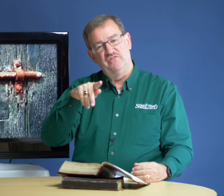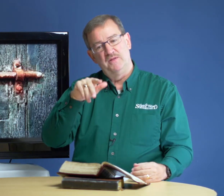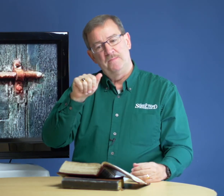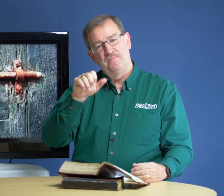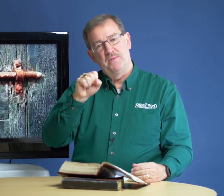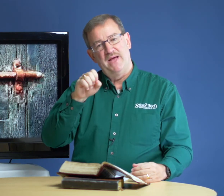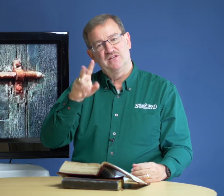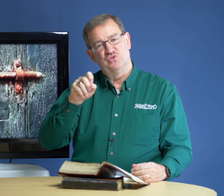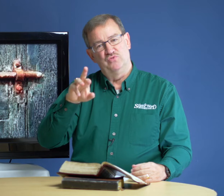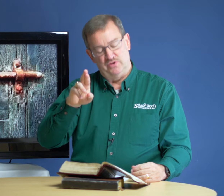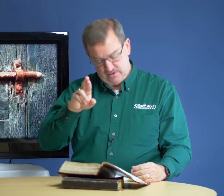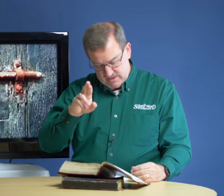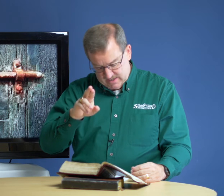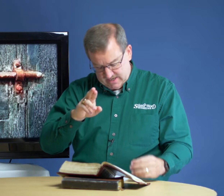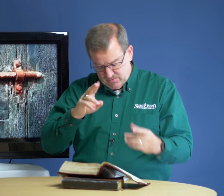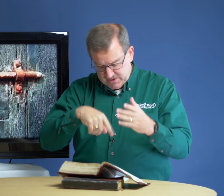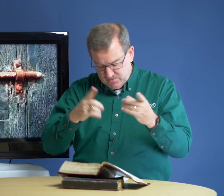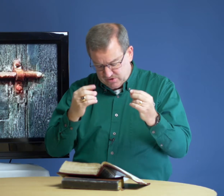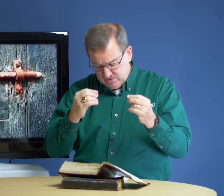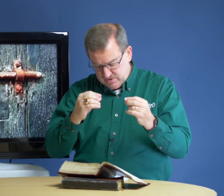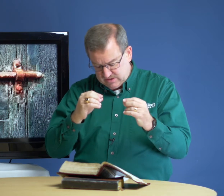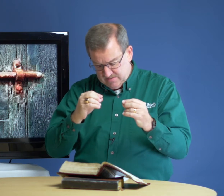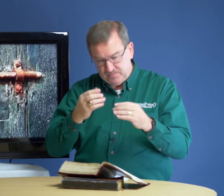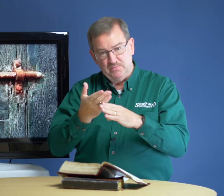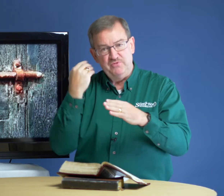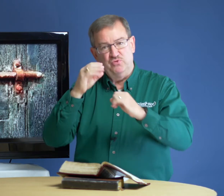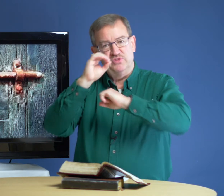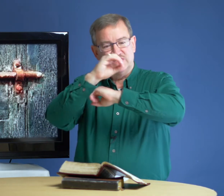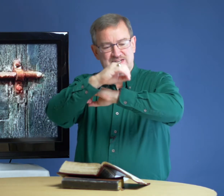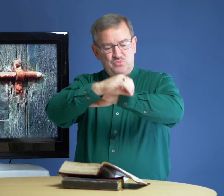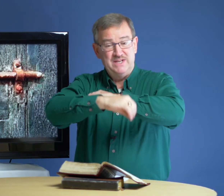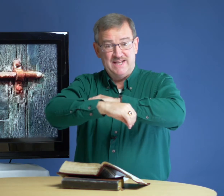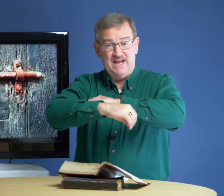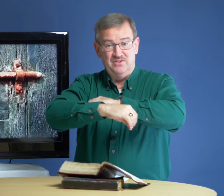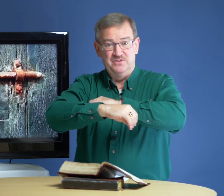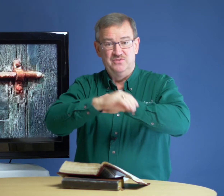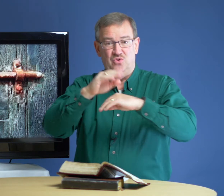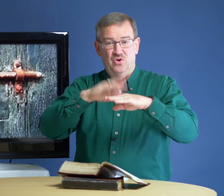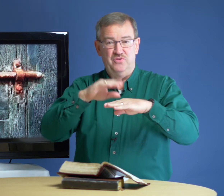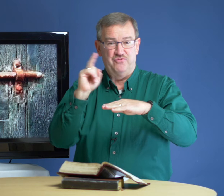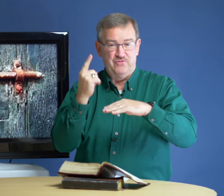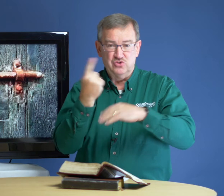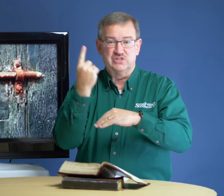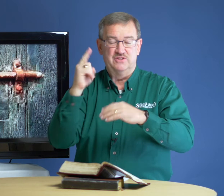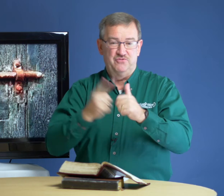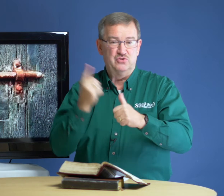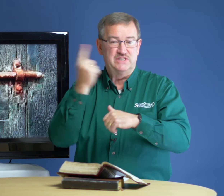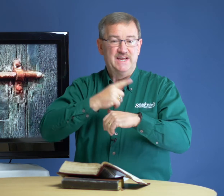Passover. And what they would do is before the sun went down, on the first, the first day